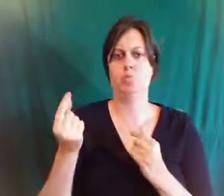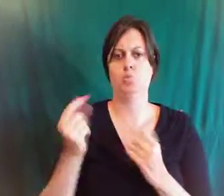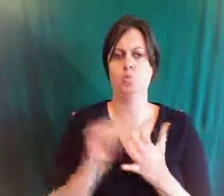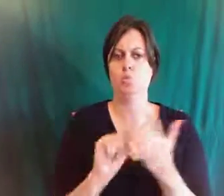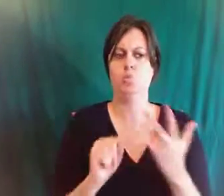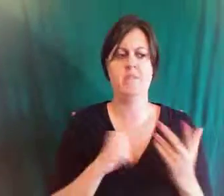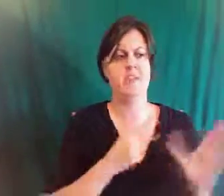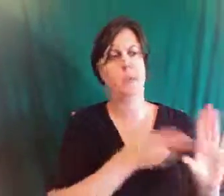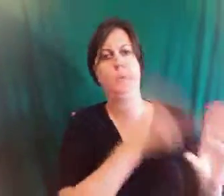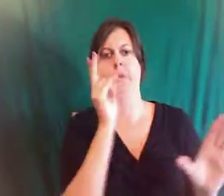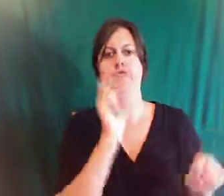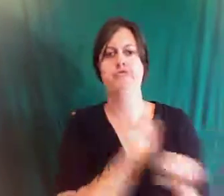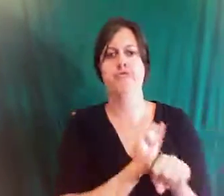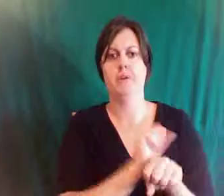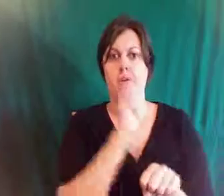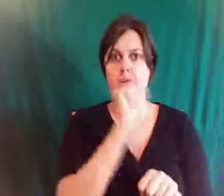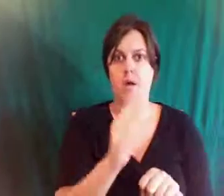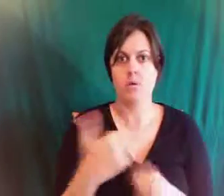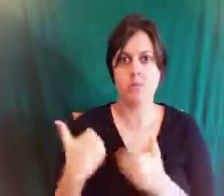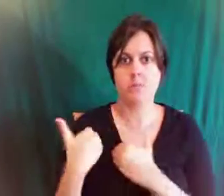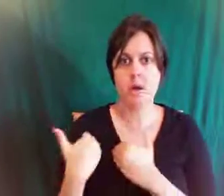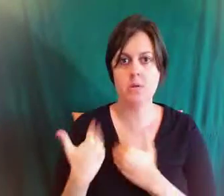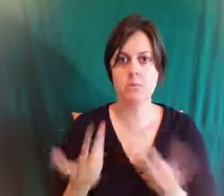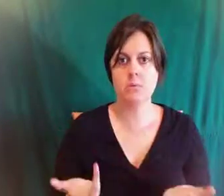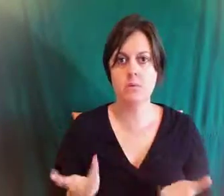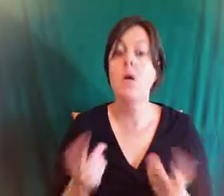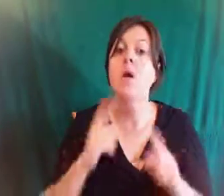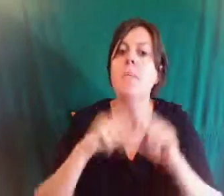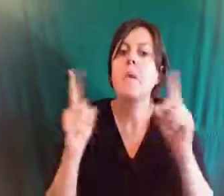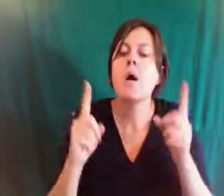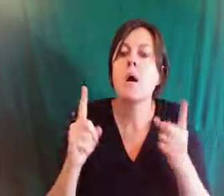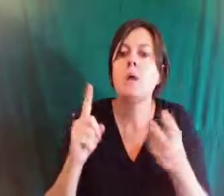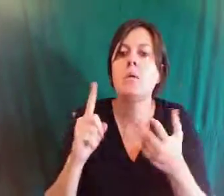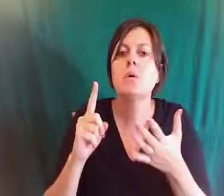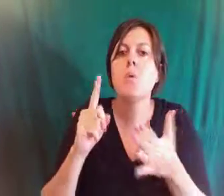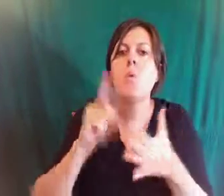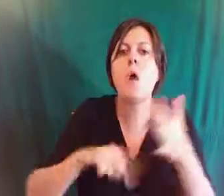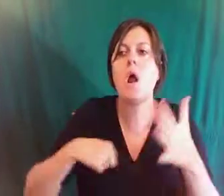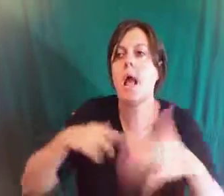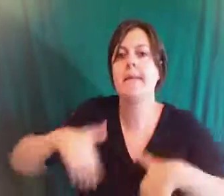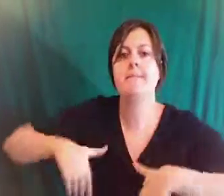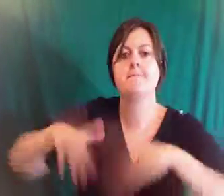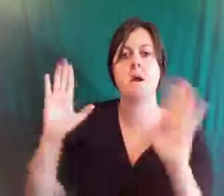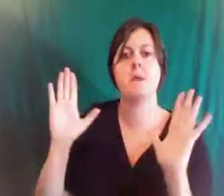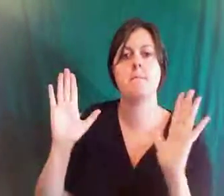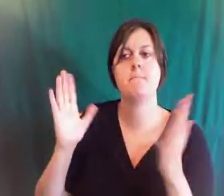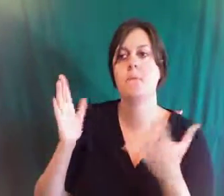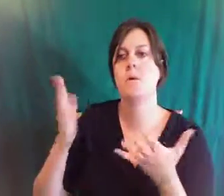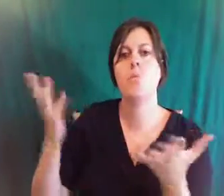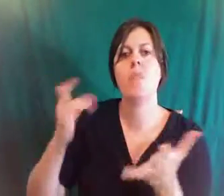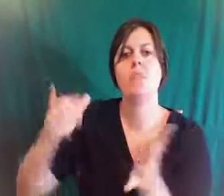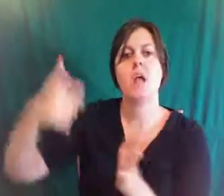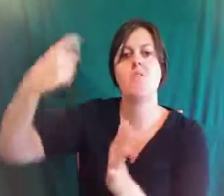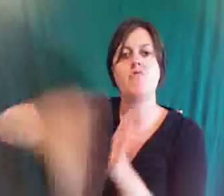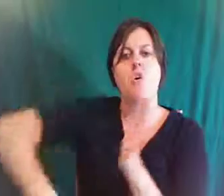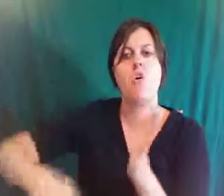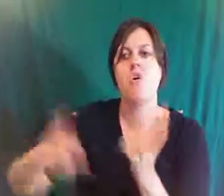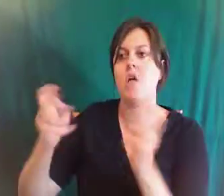cost me if i didn't do it and i'll tell you that was very motivating then write down the things that